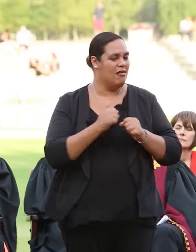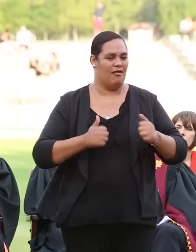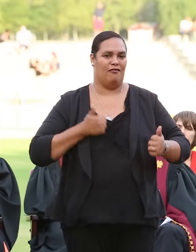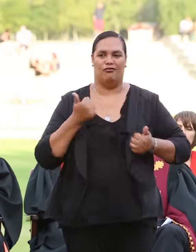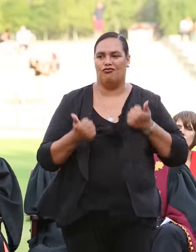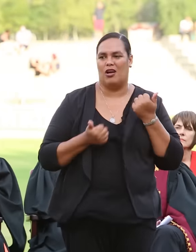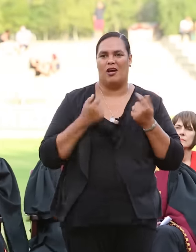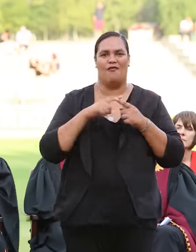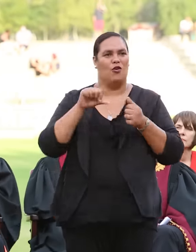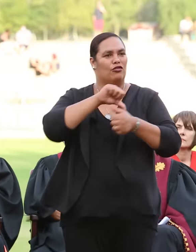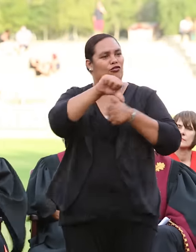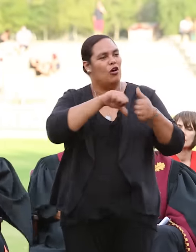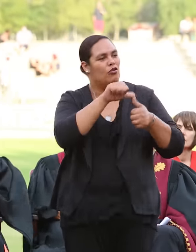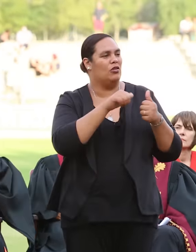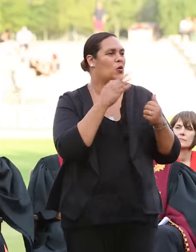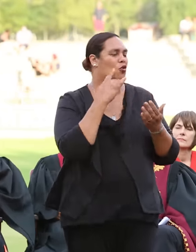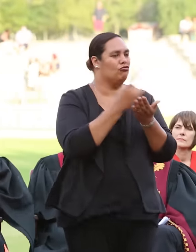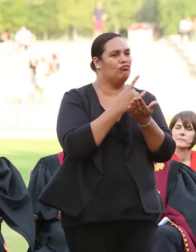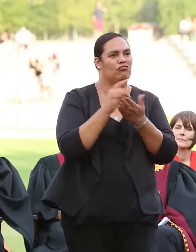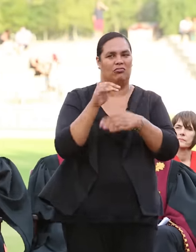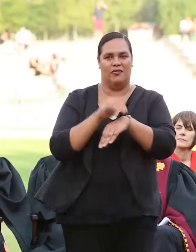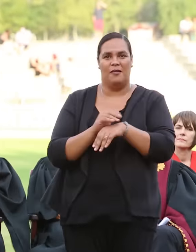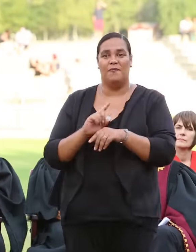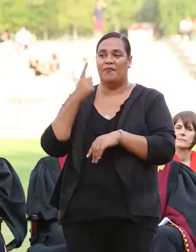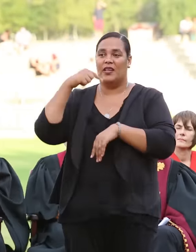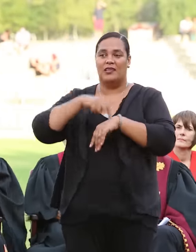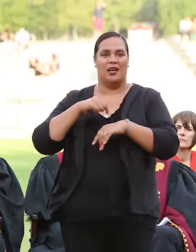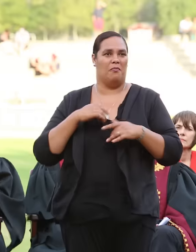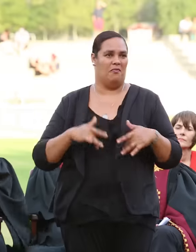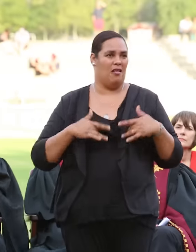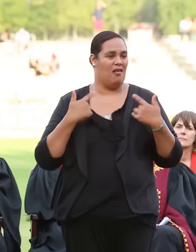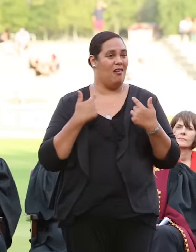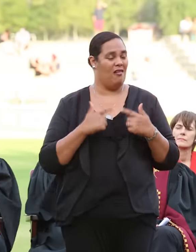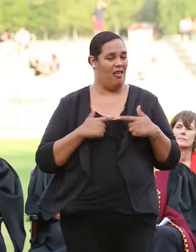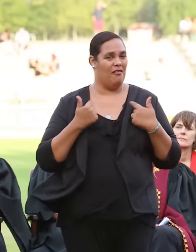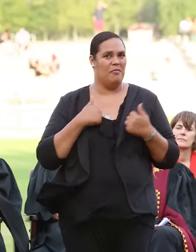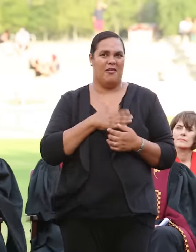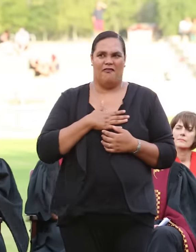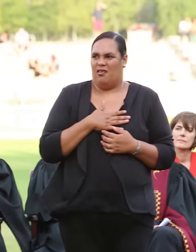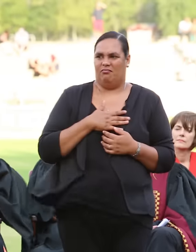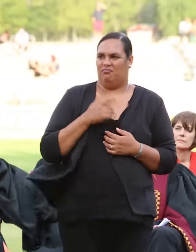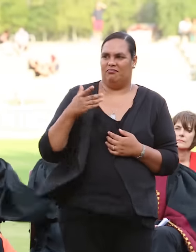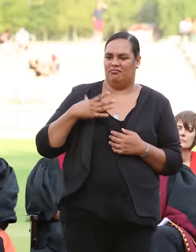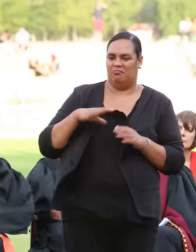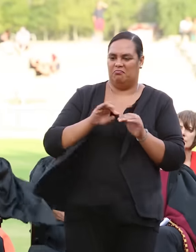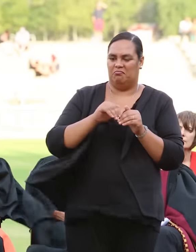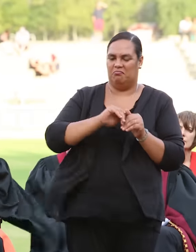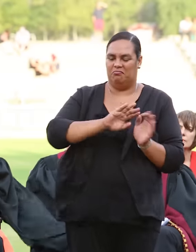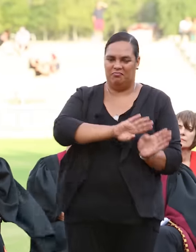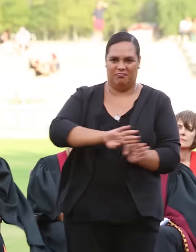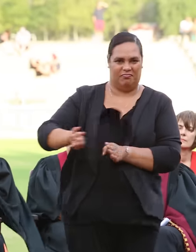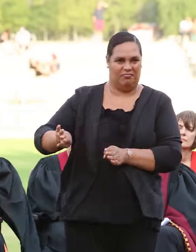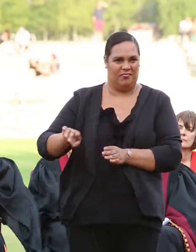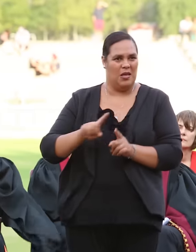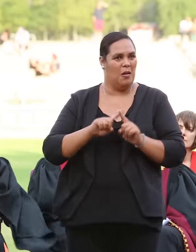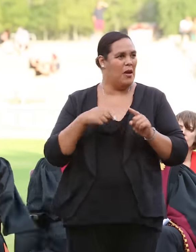socializing or making friends, for the first time in my life I felt unwanted. I was not a